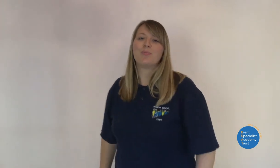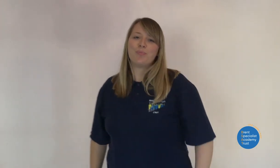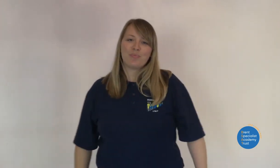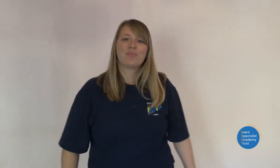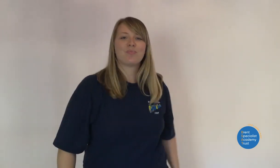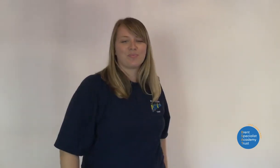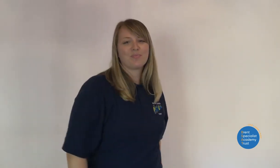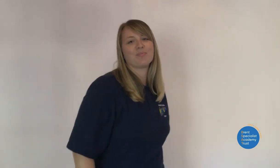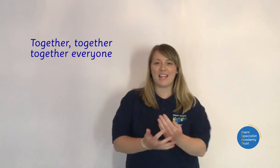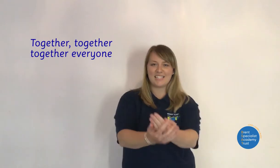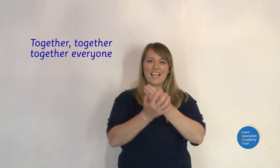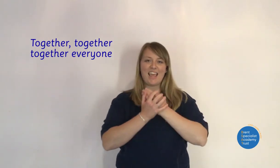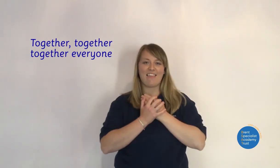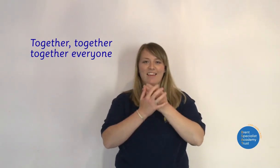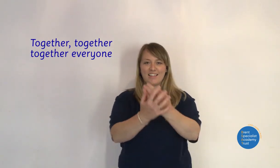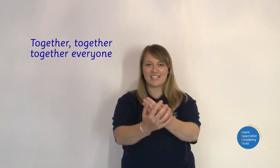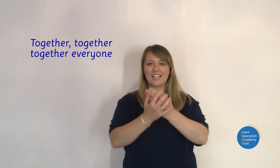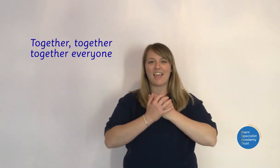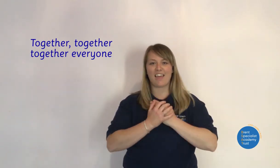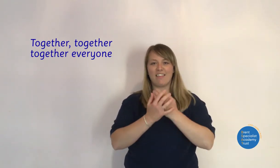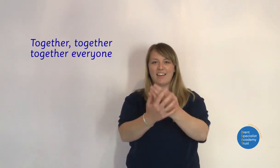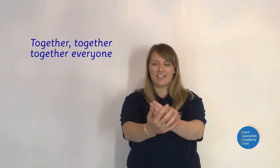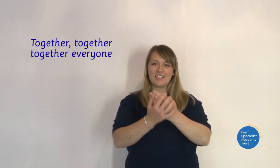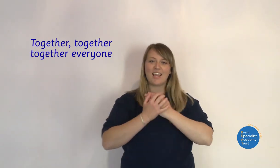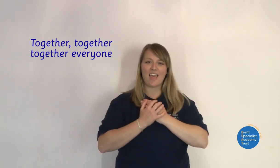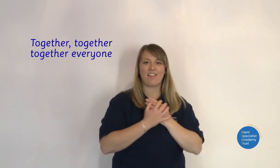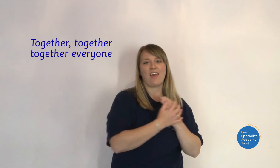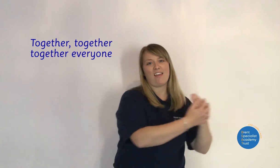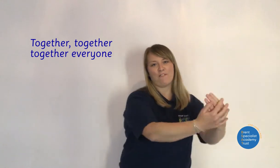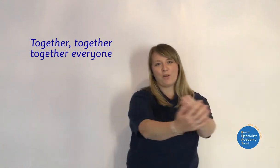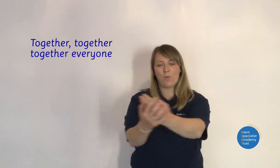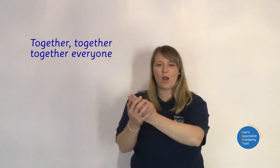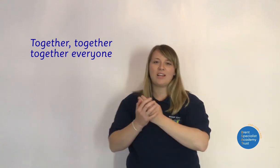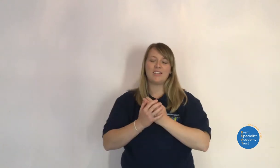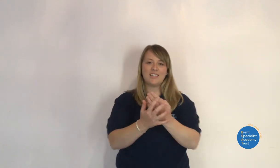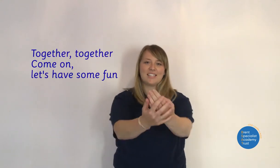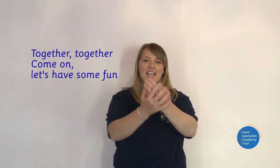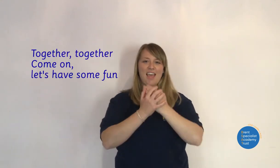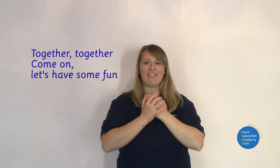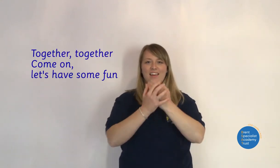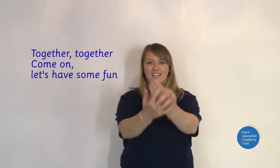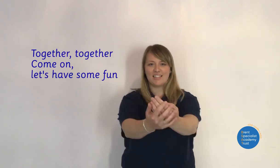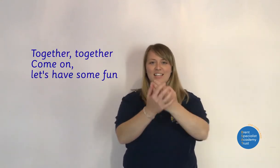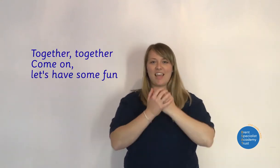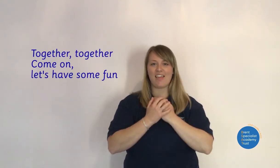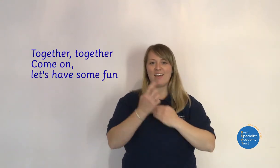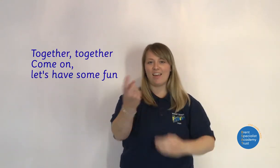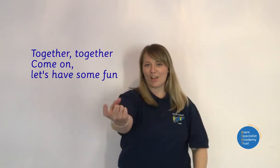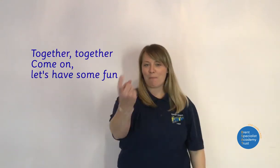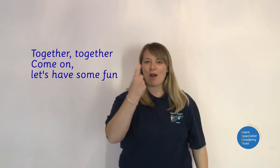Everybody now! Together, together, together, everyone Together, together, come